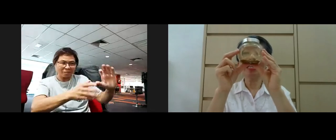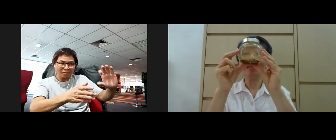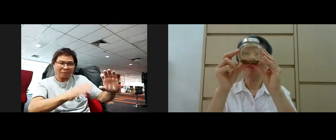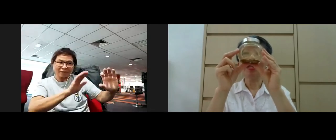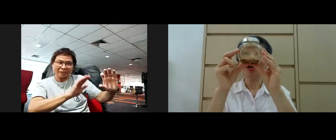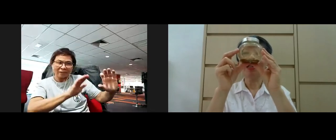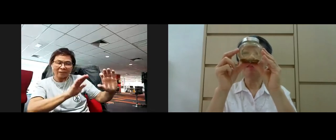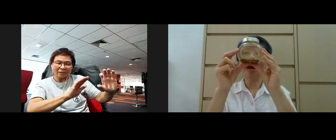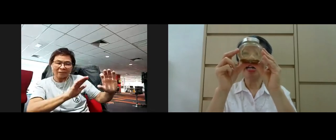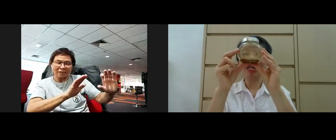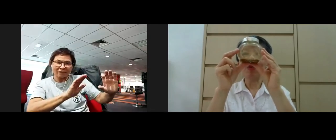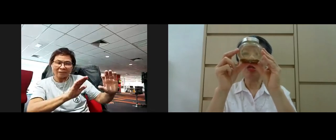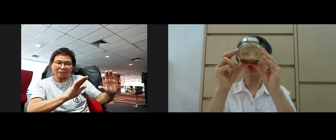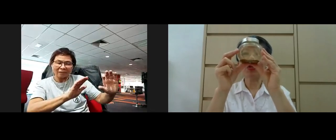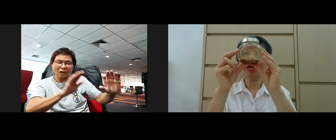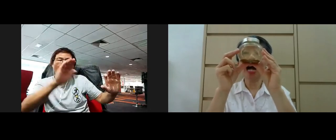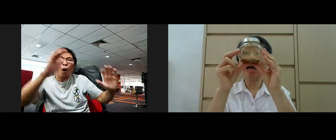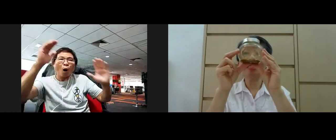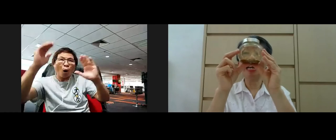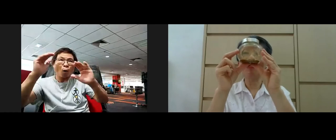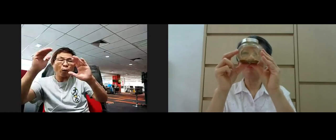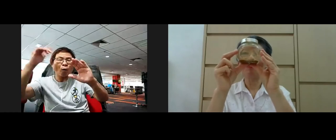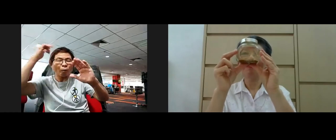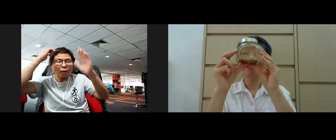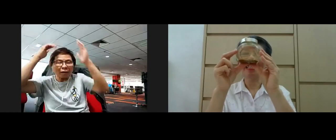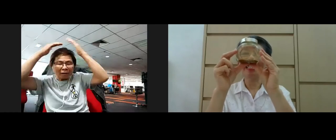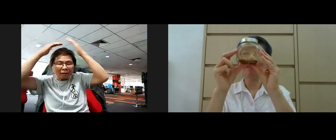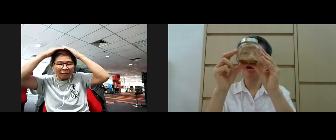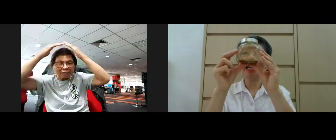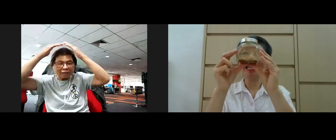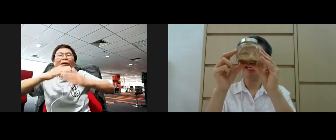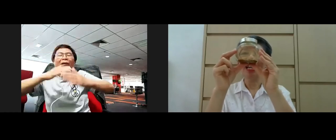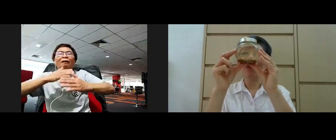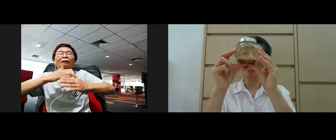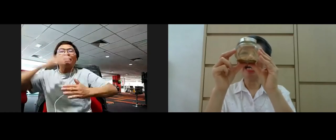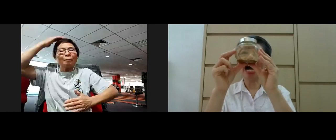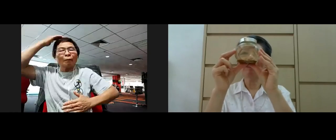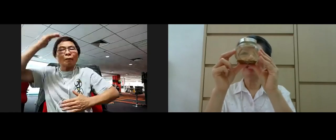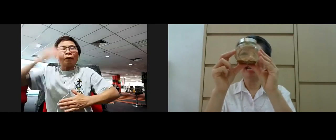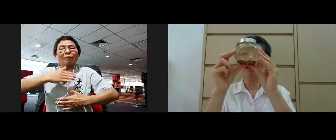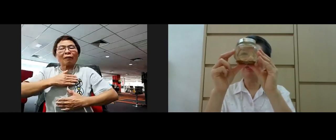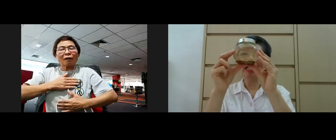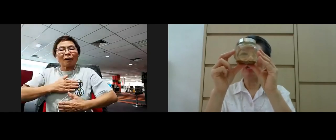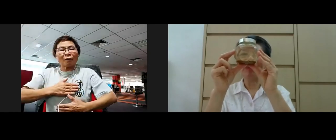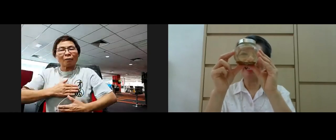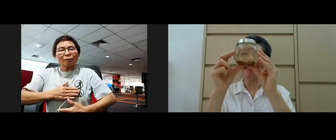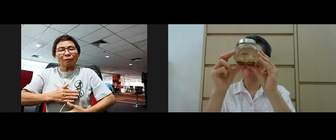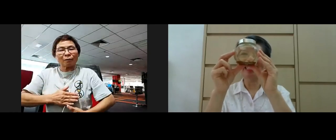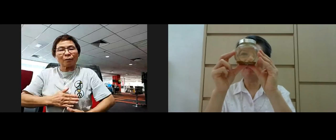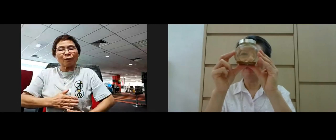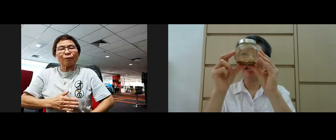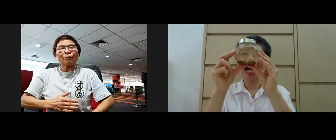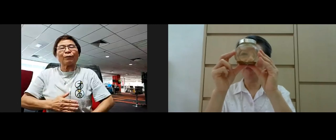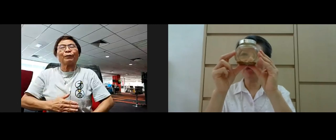hopefully the mind will also calm down yeah the mind when it calms down it will be